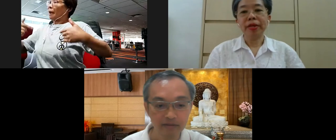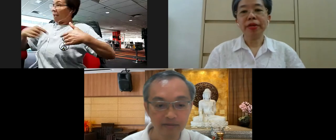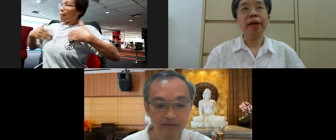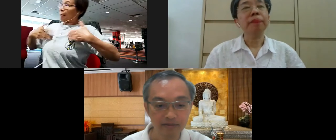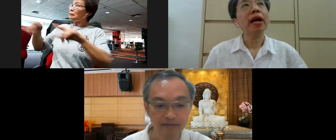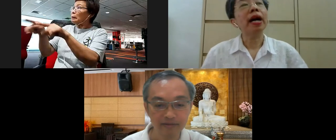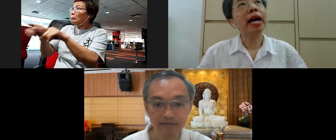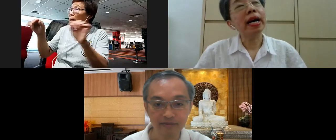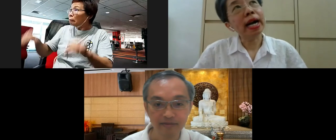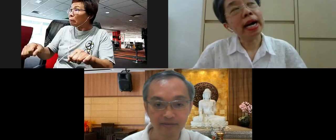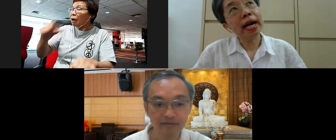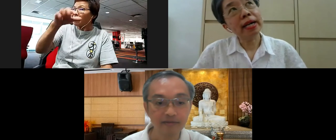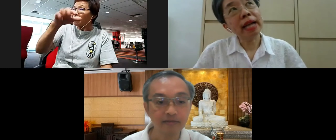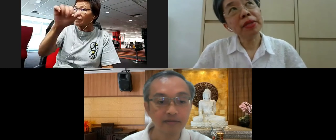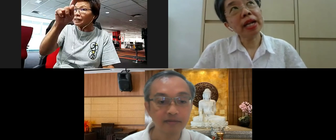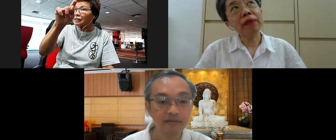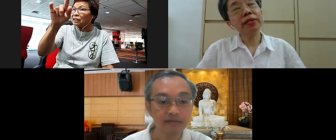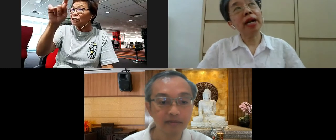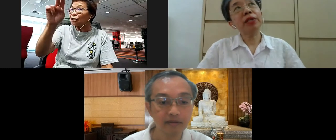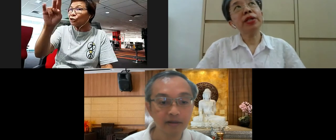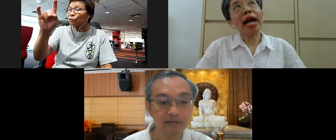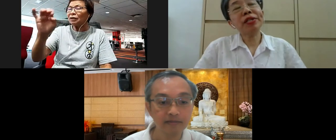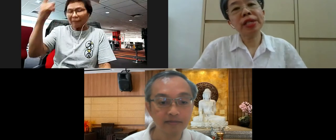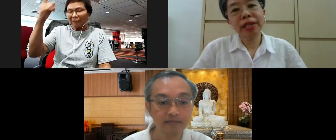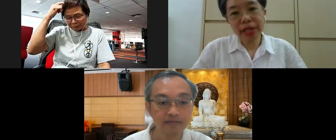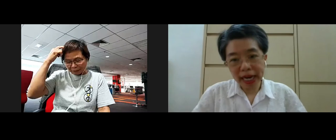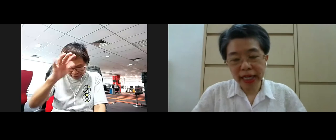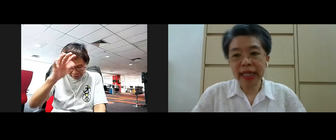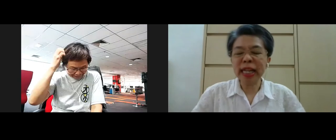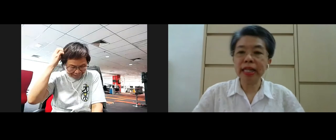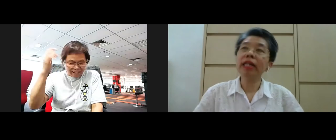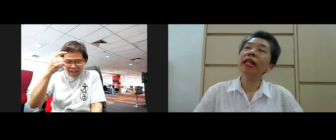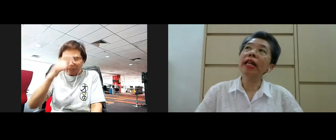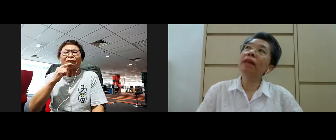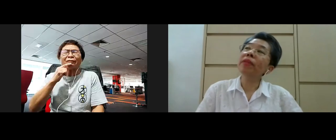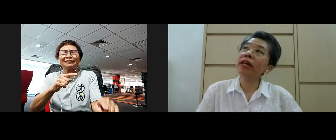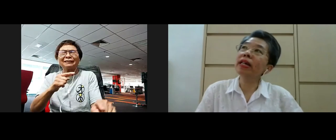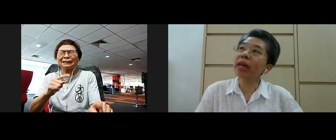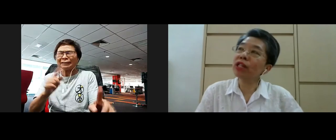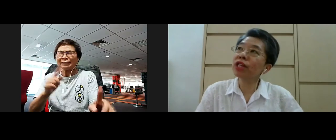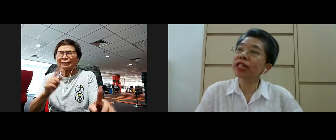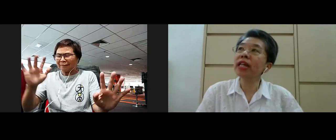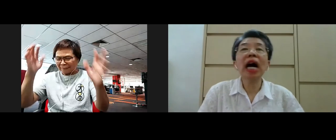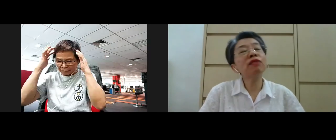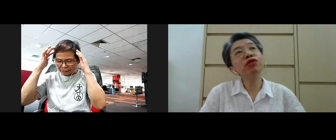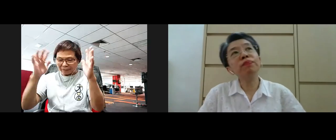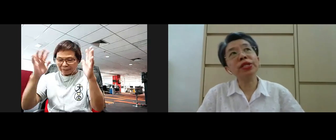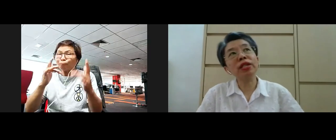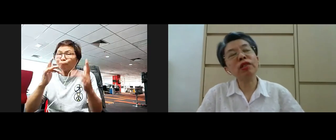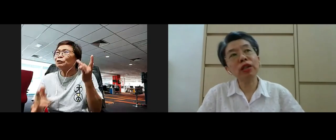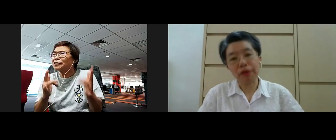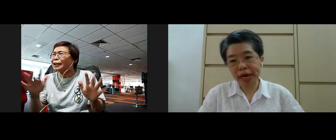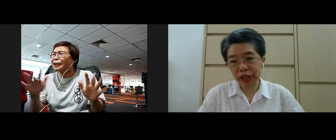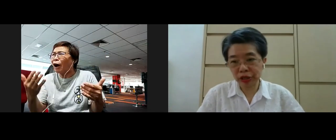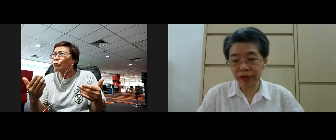okay let me think I don't answer it technically yeah but interesting how do you